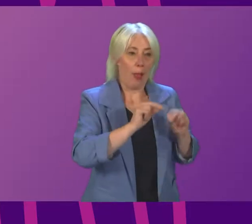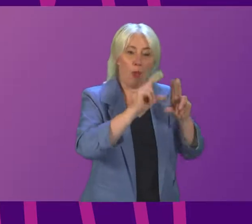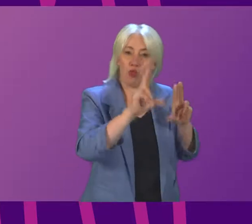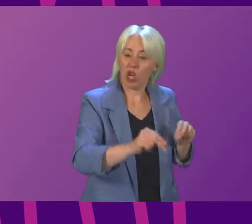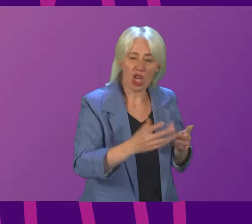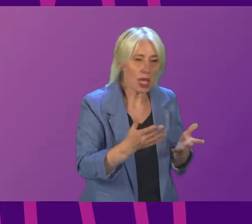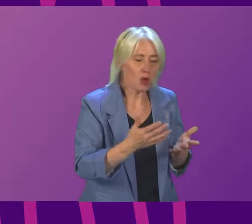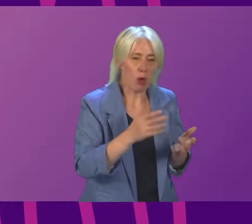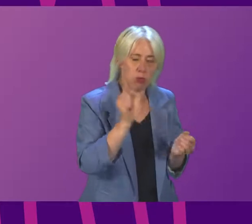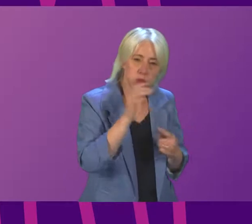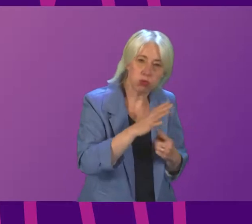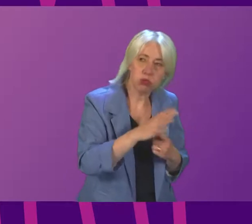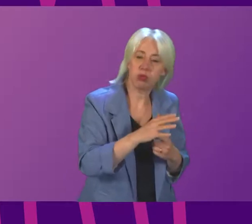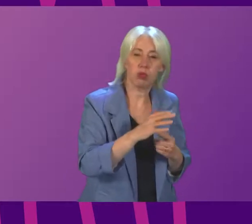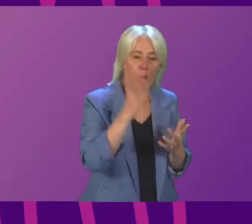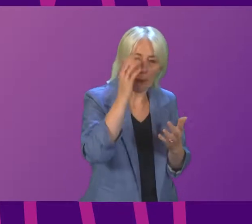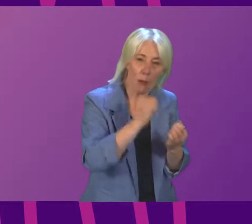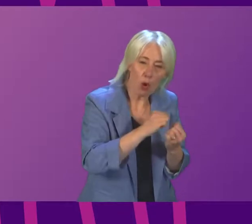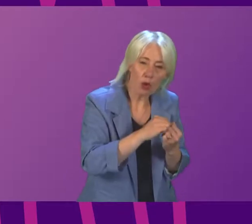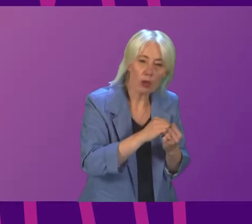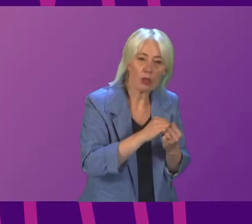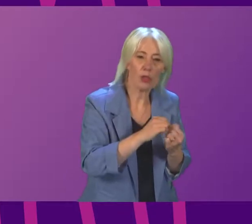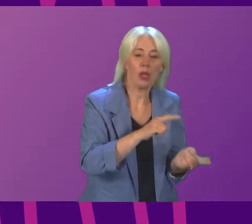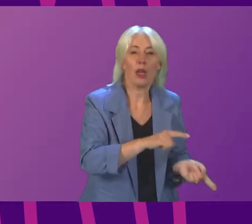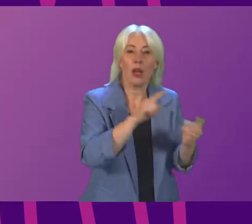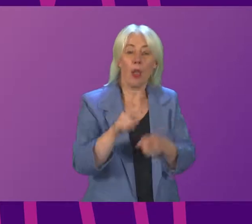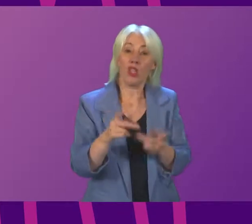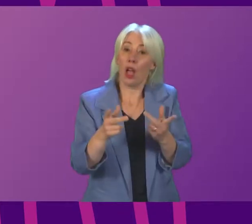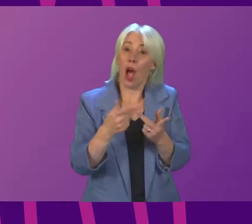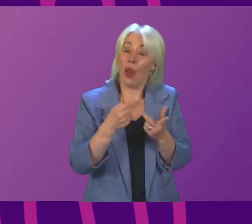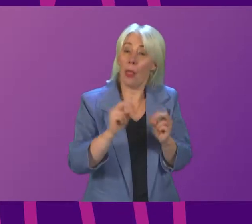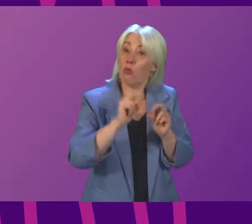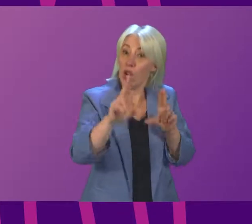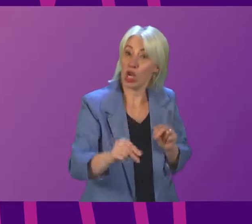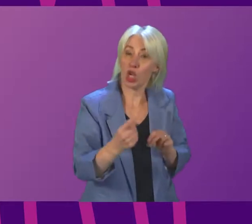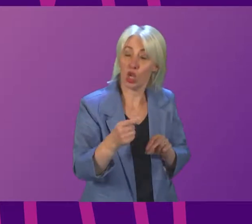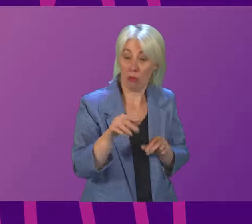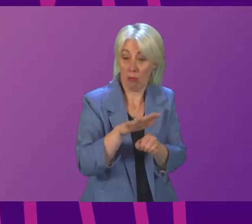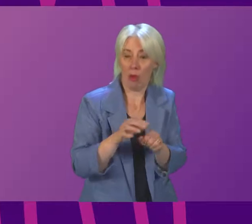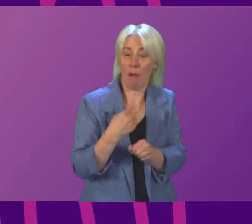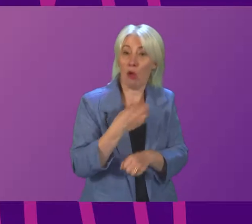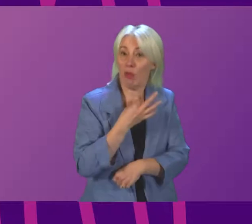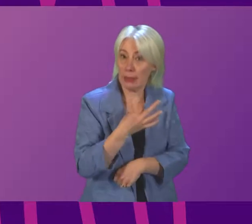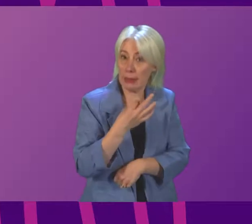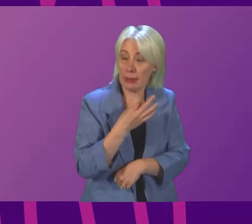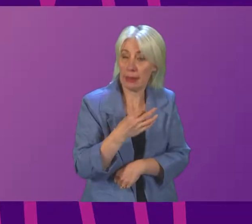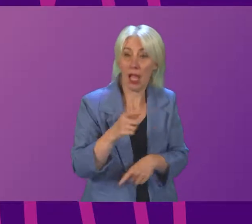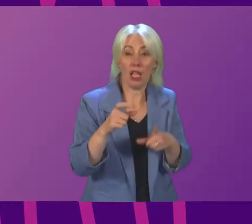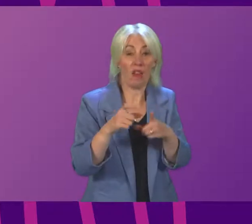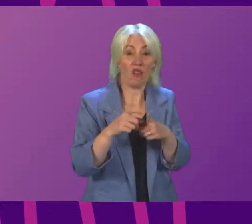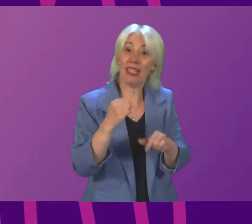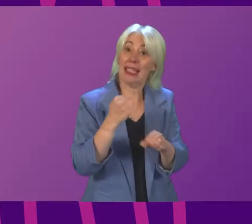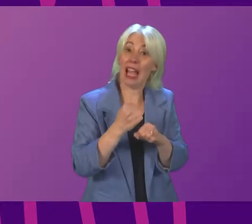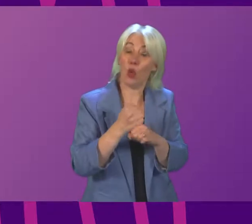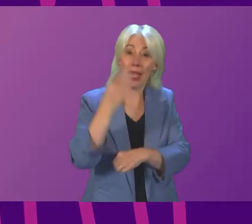We have a further bridge between Irvington and Kirkpatrick Fleming that is also at risk. Dumfries and Galloway Council, as the Deputy First